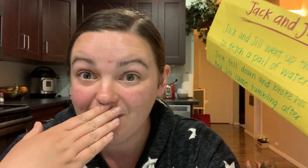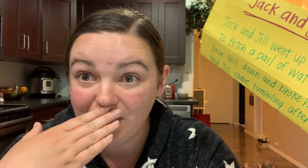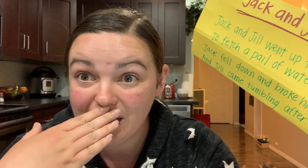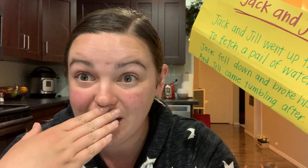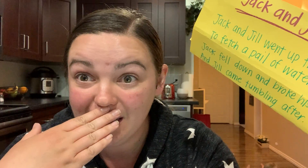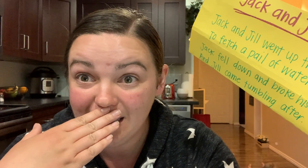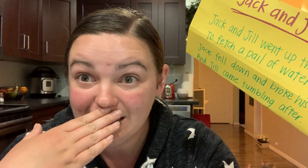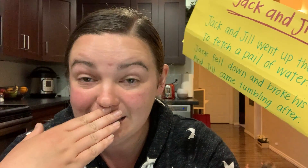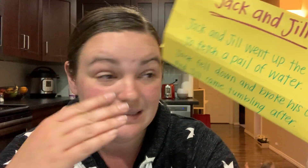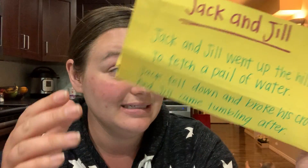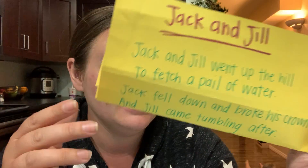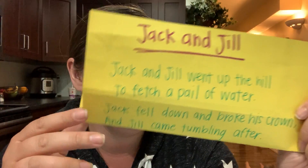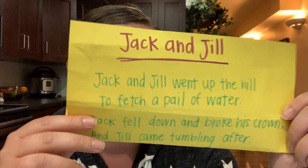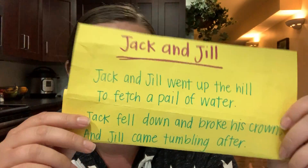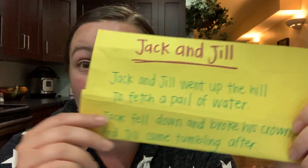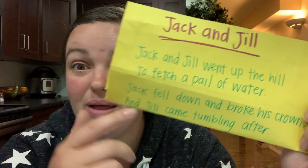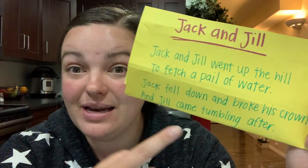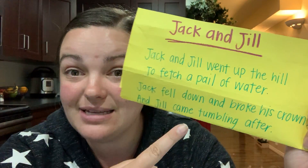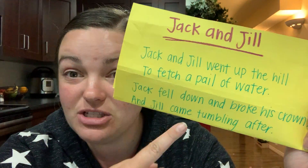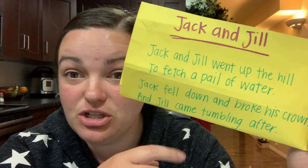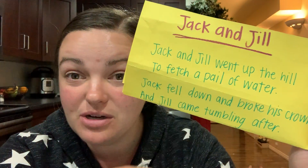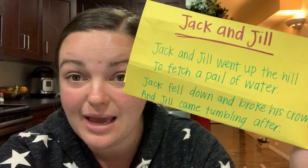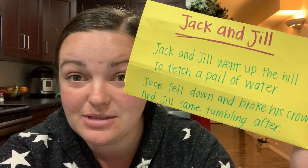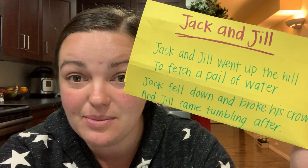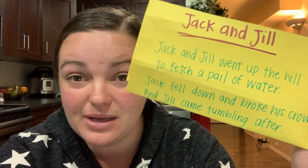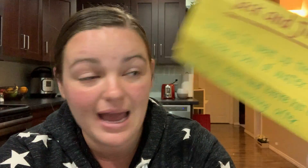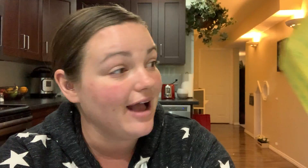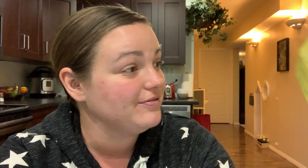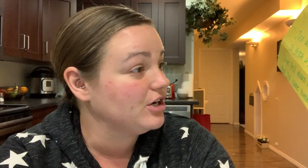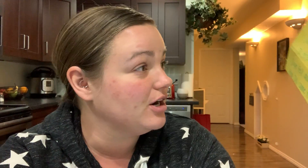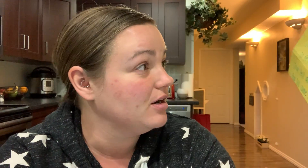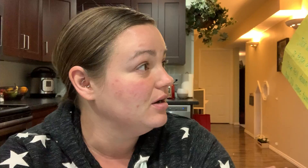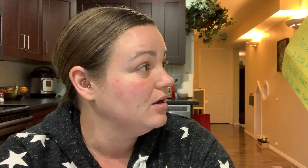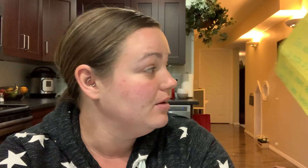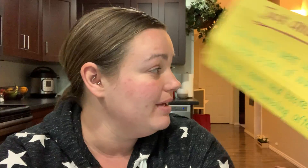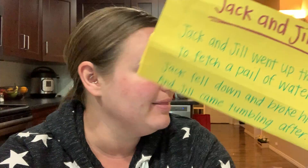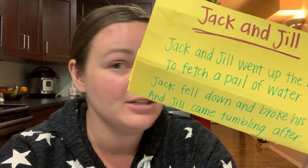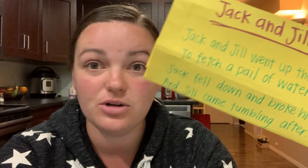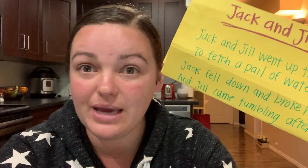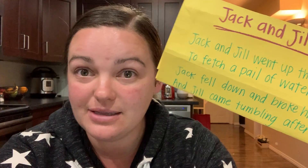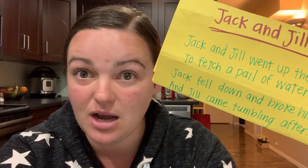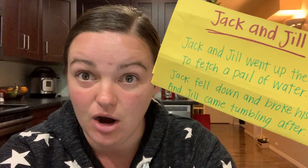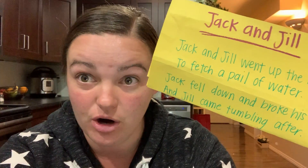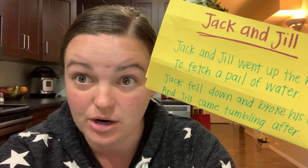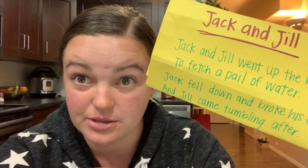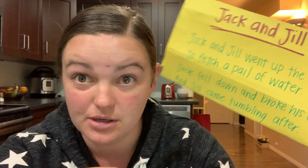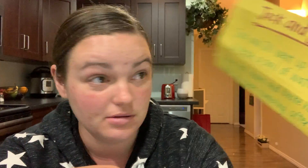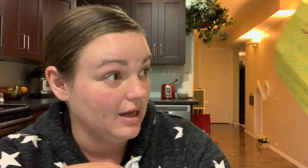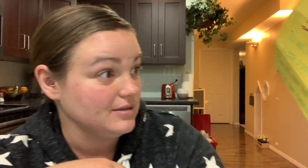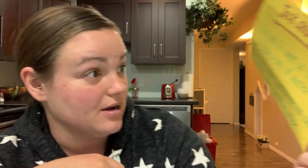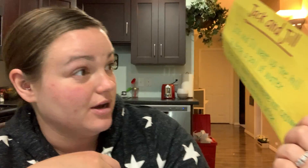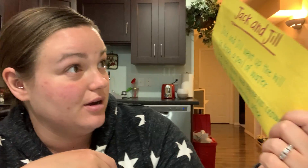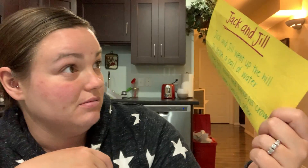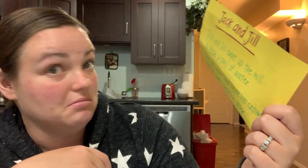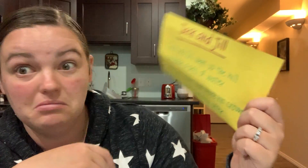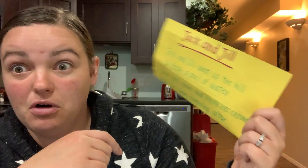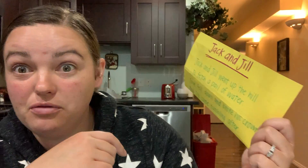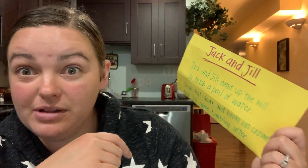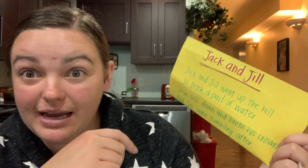sound very good? No, and then it says, Jill came tumbling after. Man, these two kids got hurt. That was on good. Hopefully they